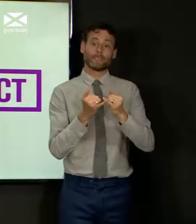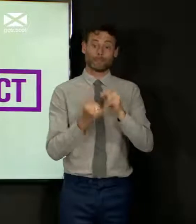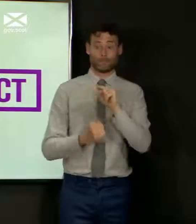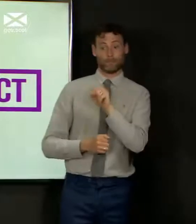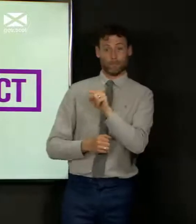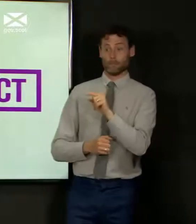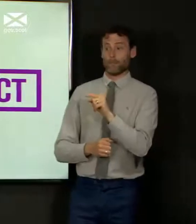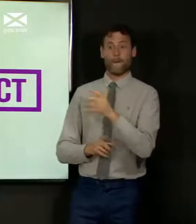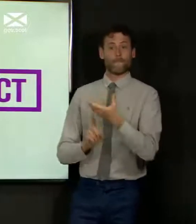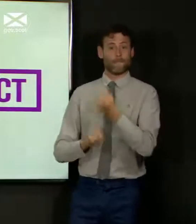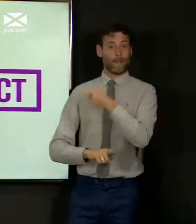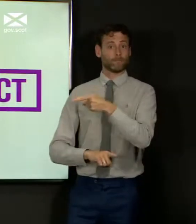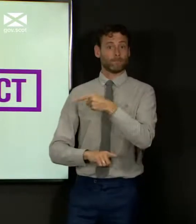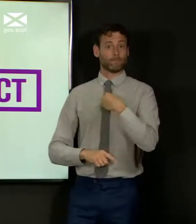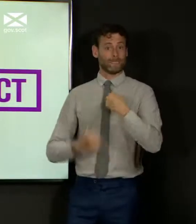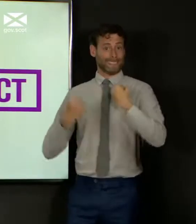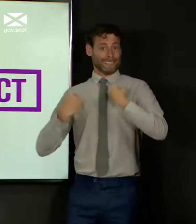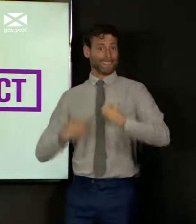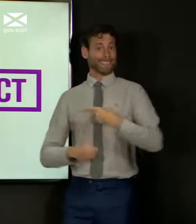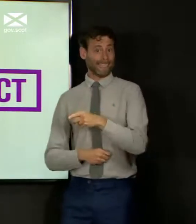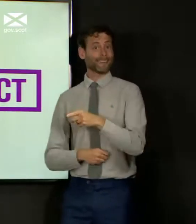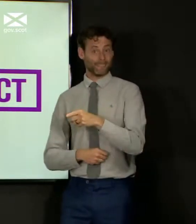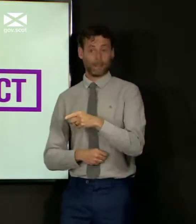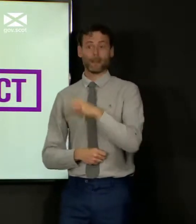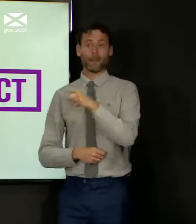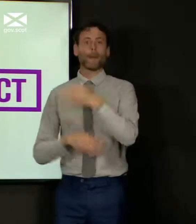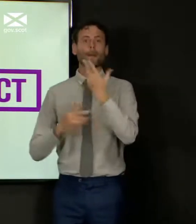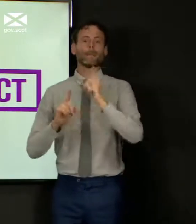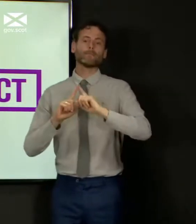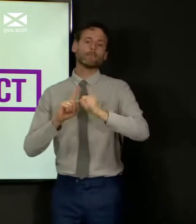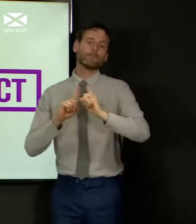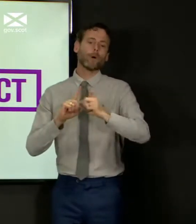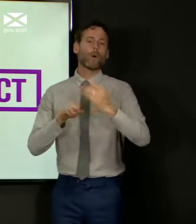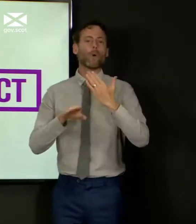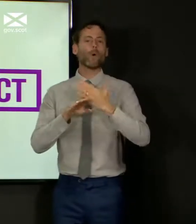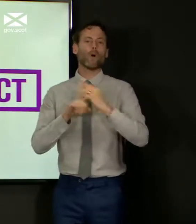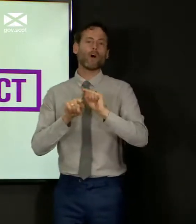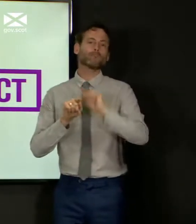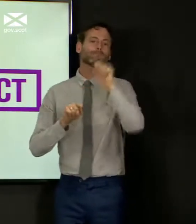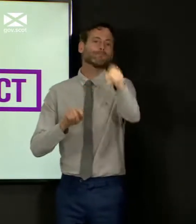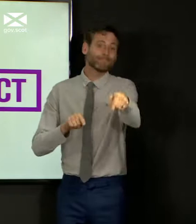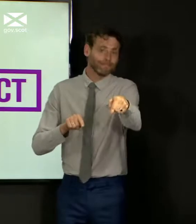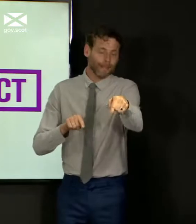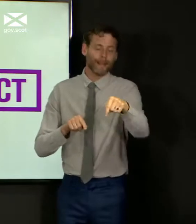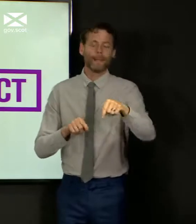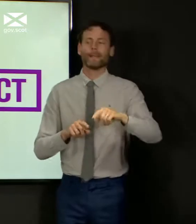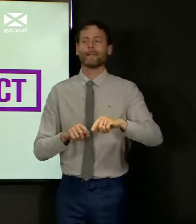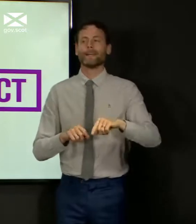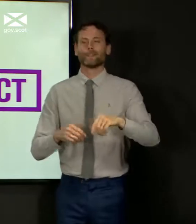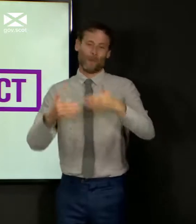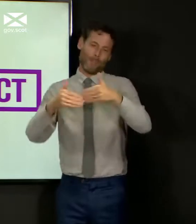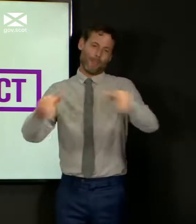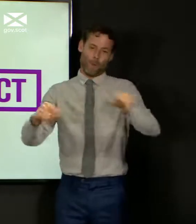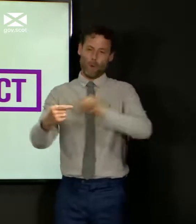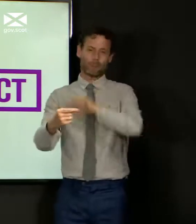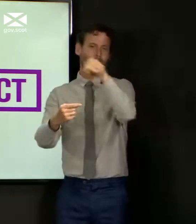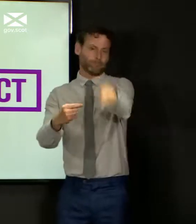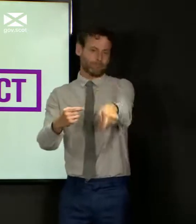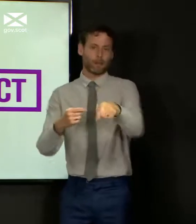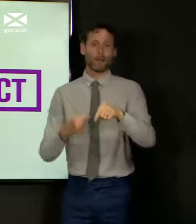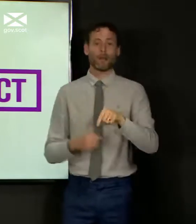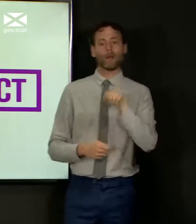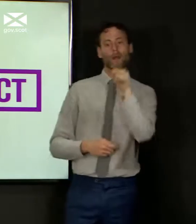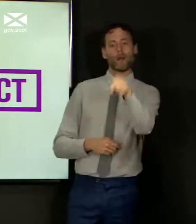but they cross the border for work purposes, perhaps, then the local health